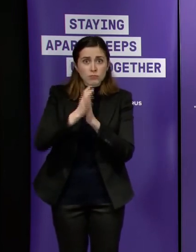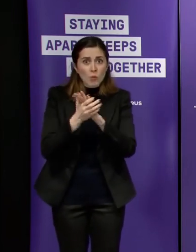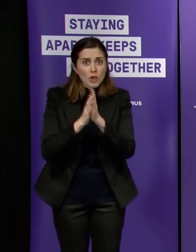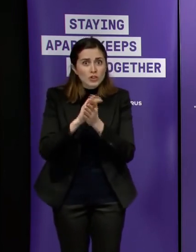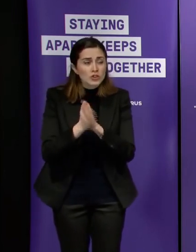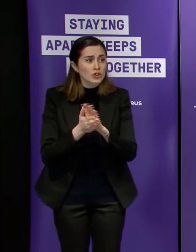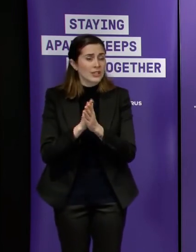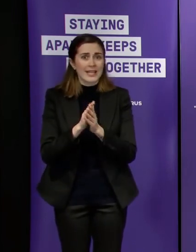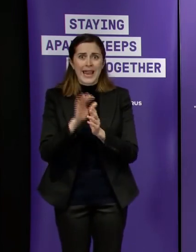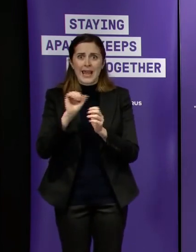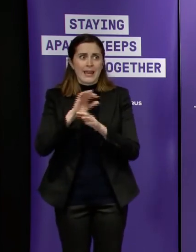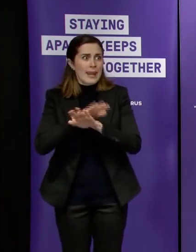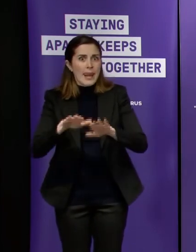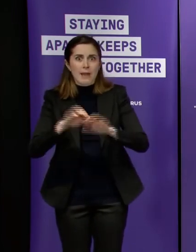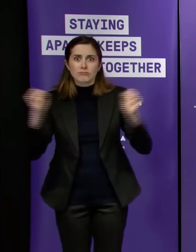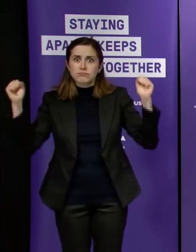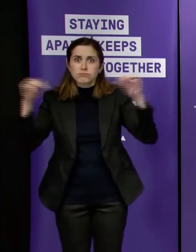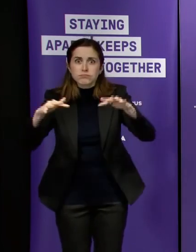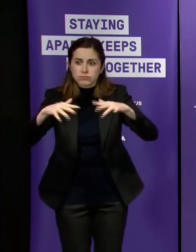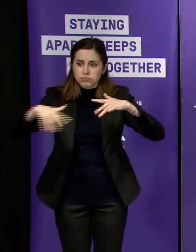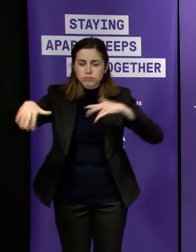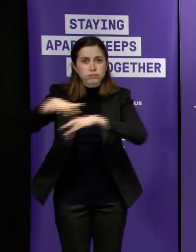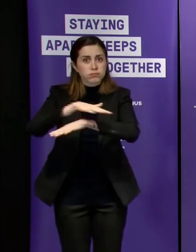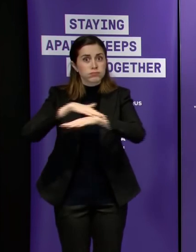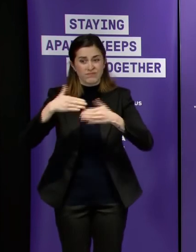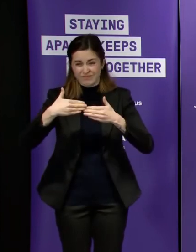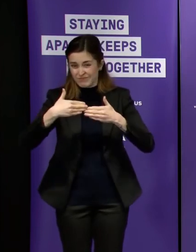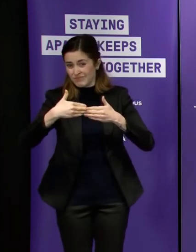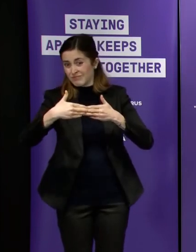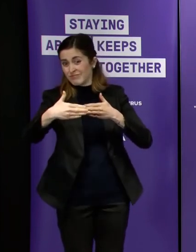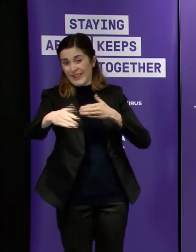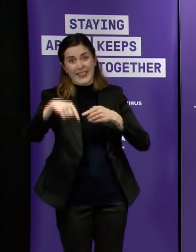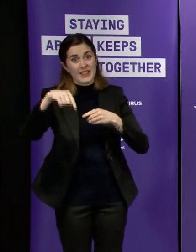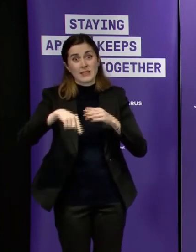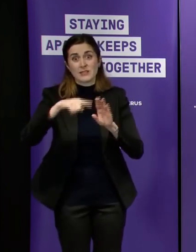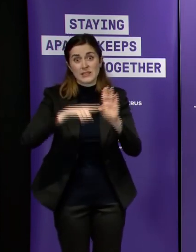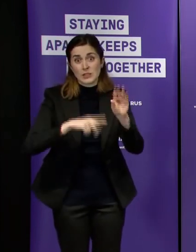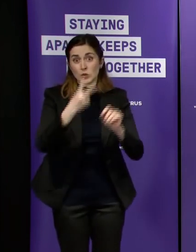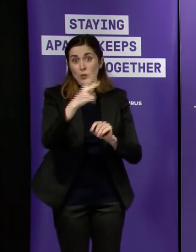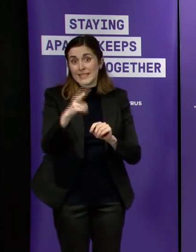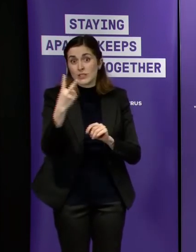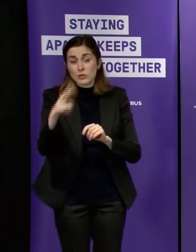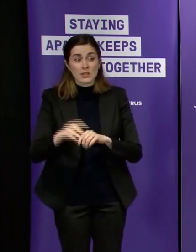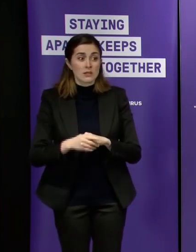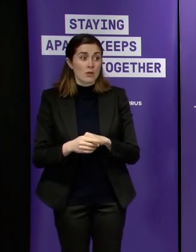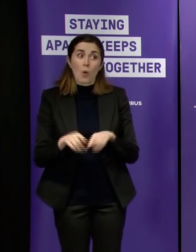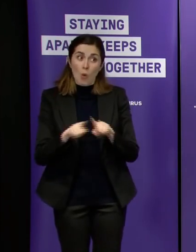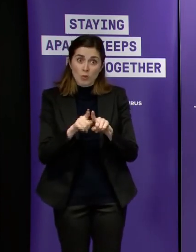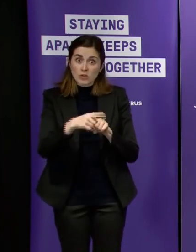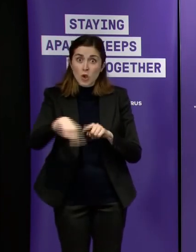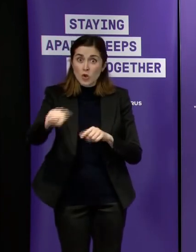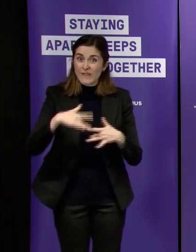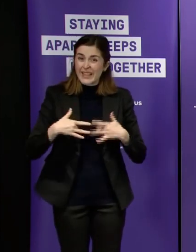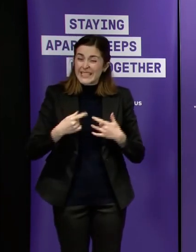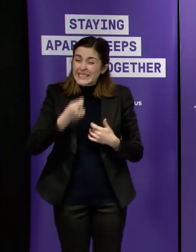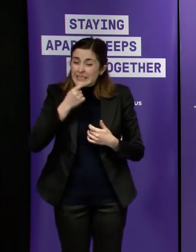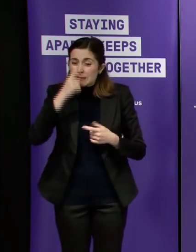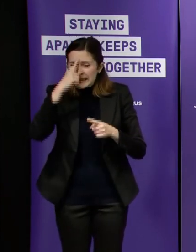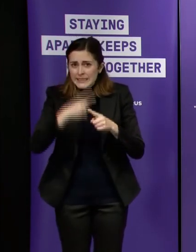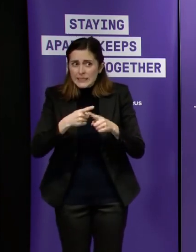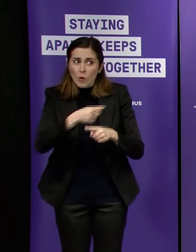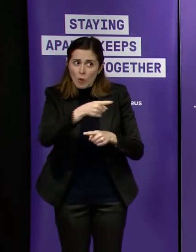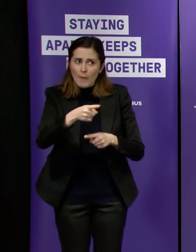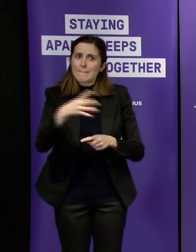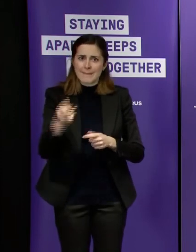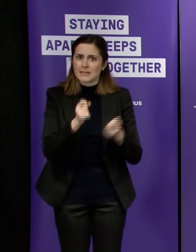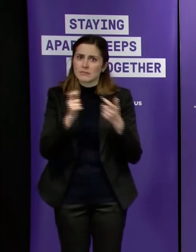gathering in really large groups and coming forward and getting tested when we've got even the milder symptoms that'll that'll serve us really